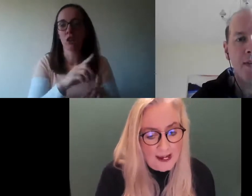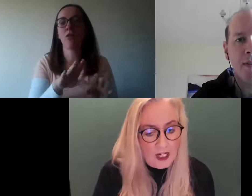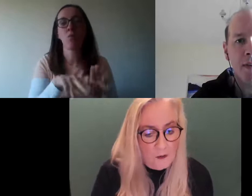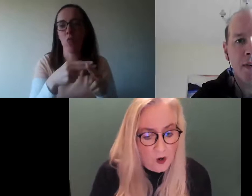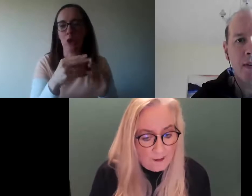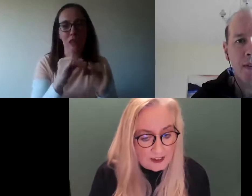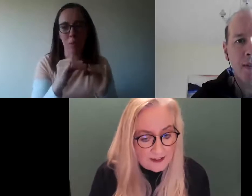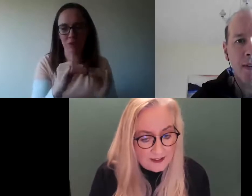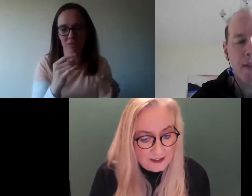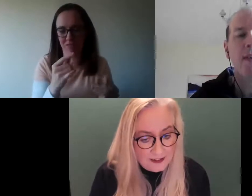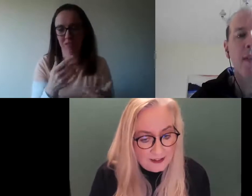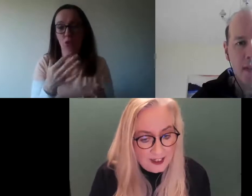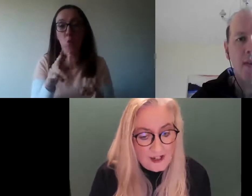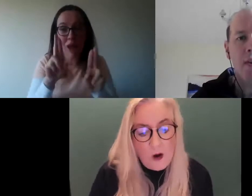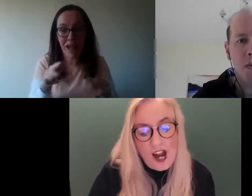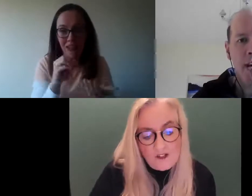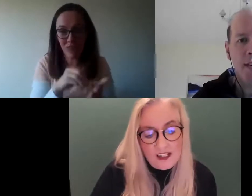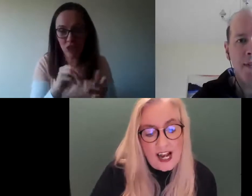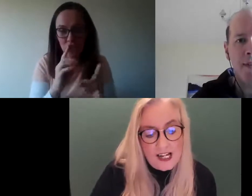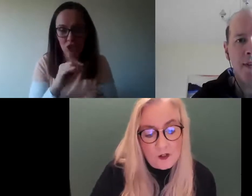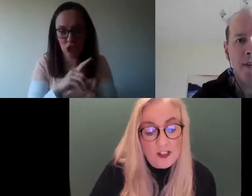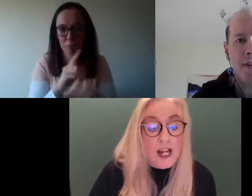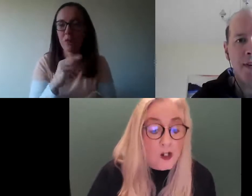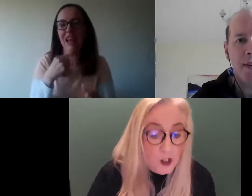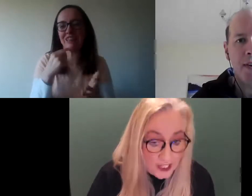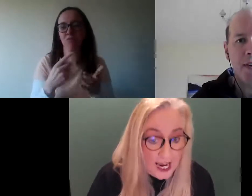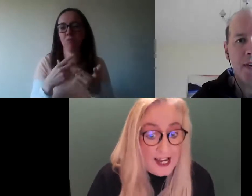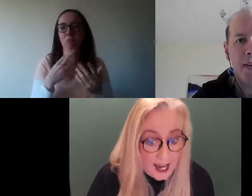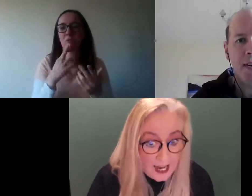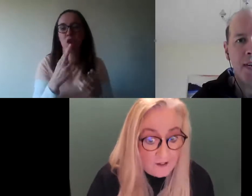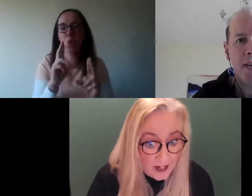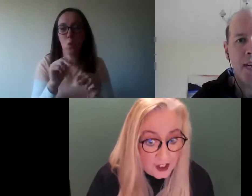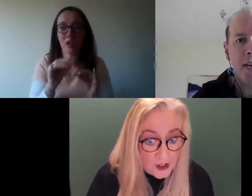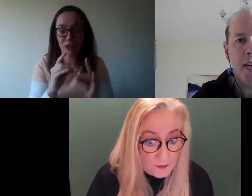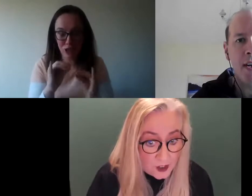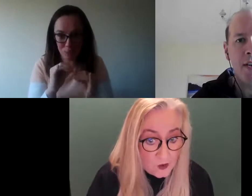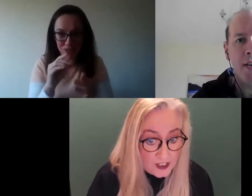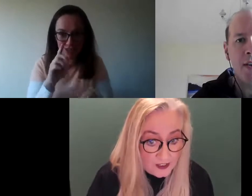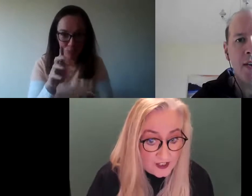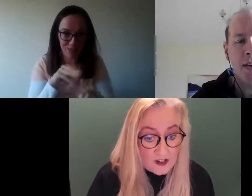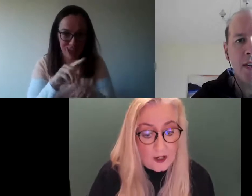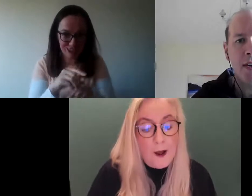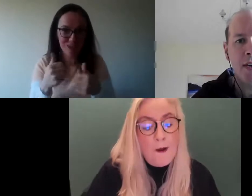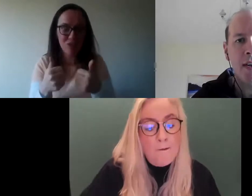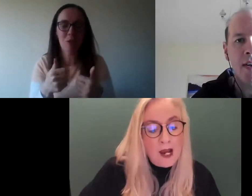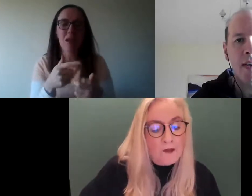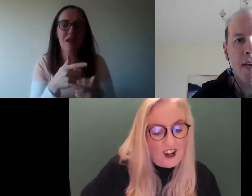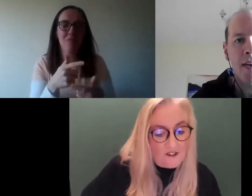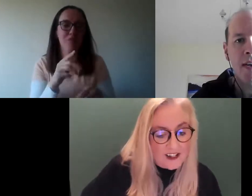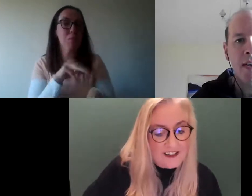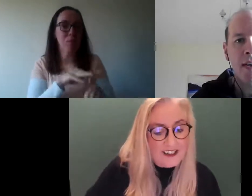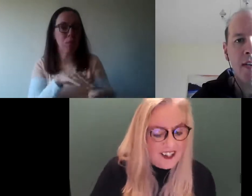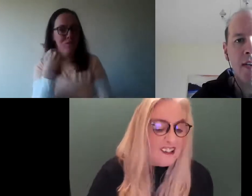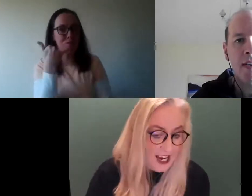to make an appointment. Now, often, I don't. Now, you can't have an interpreter going to the doctor. My